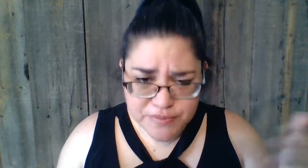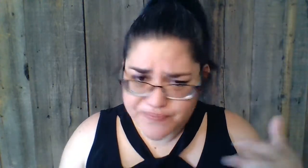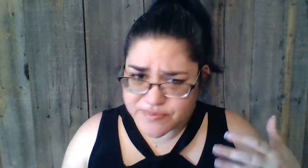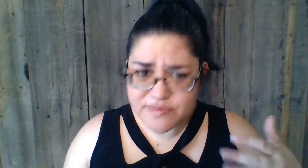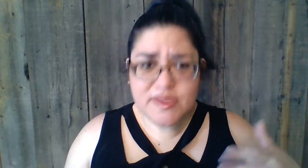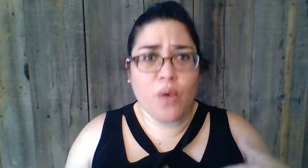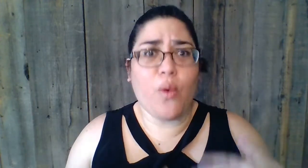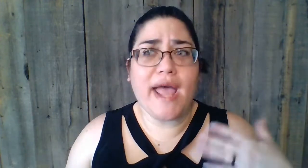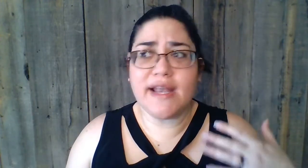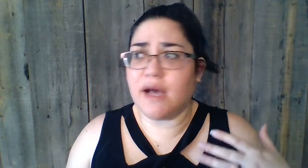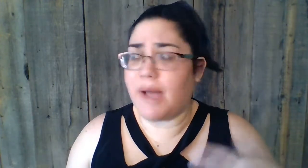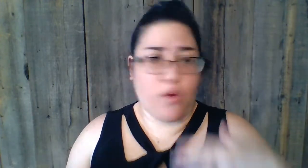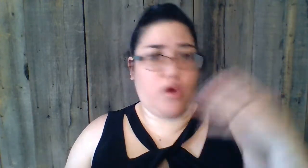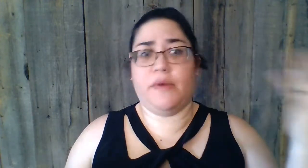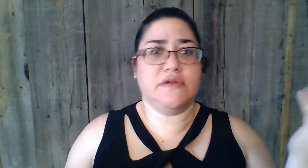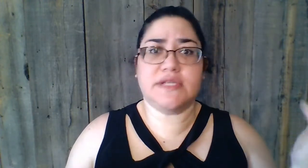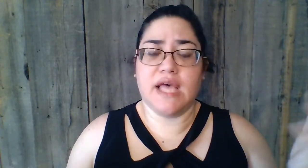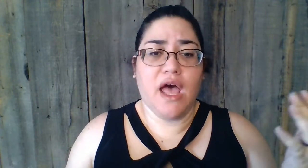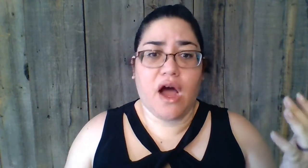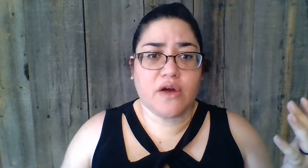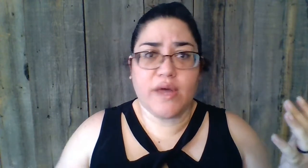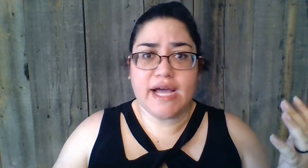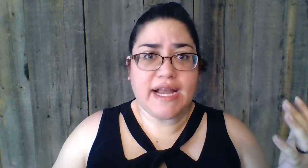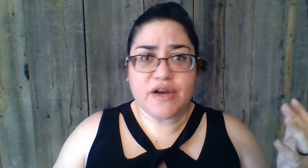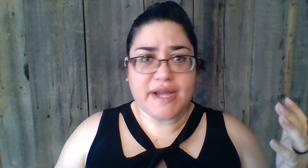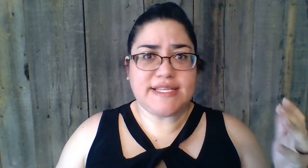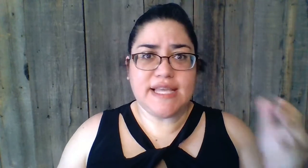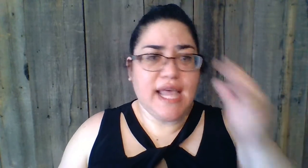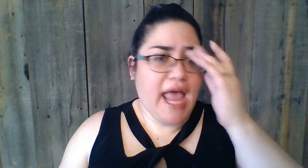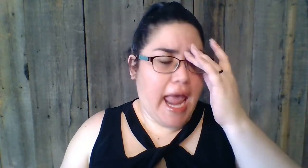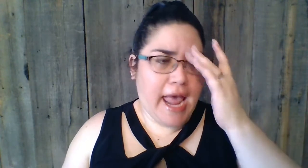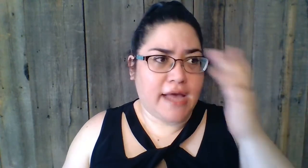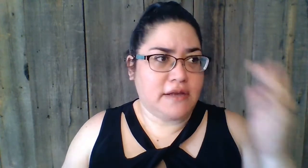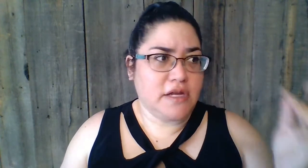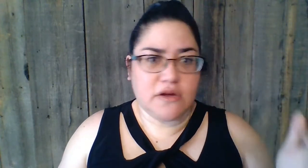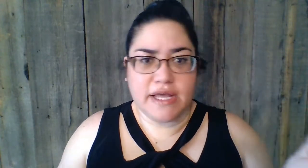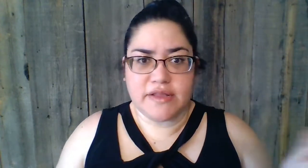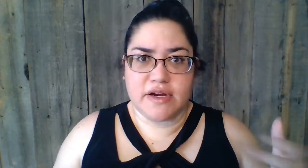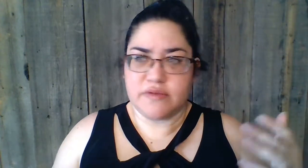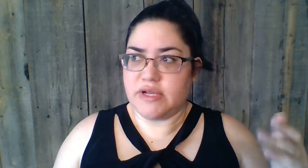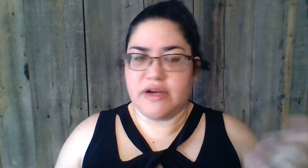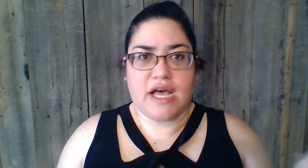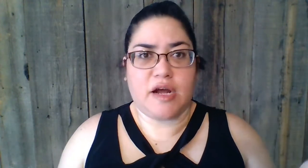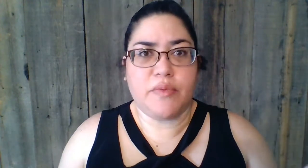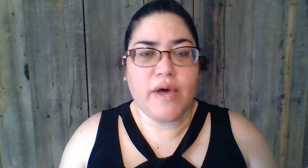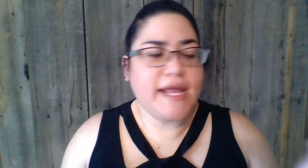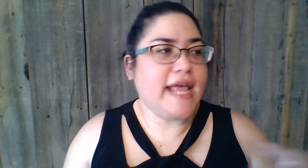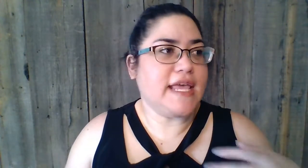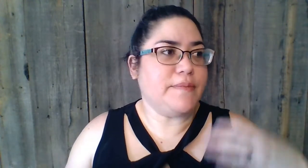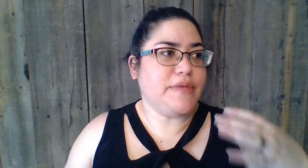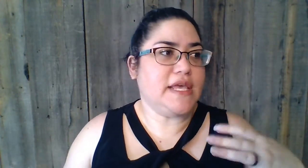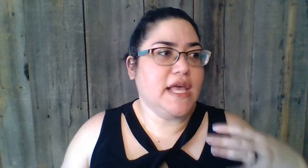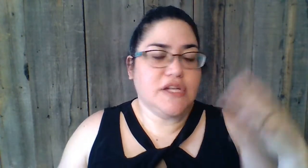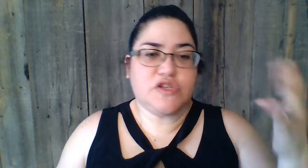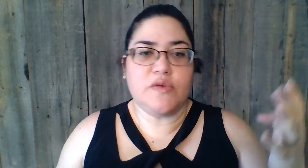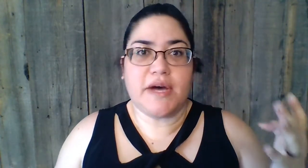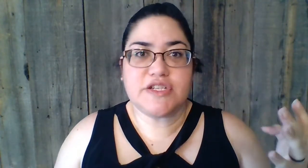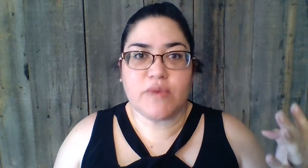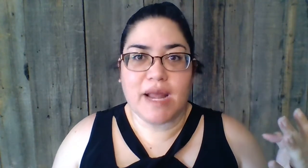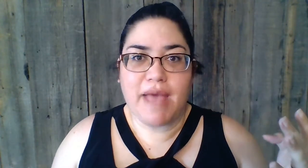when my hormones are going kind of crazy and, you know, like they're not on point. It can be too much when I'm